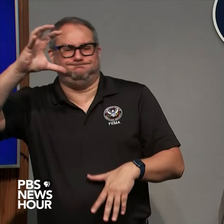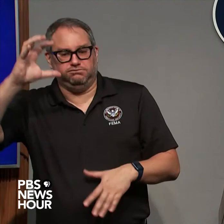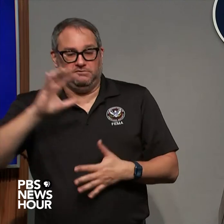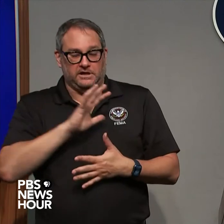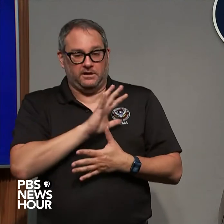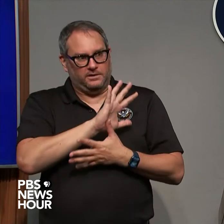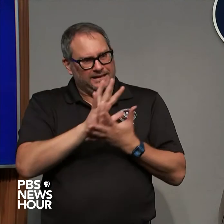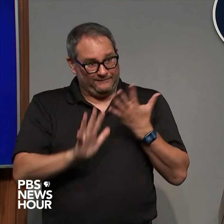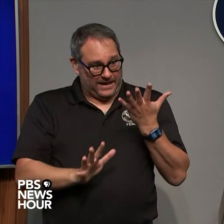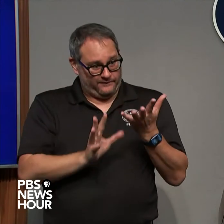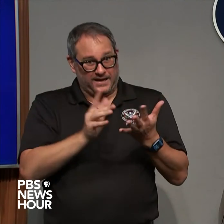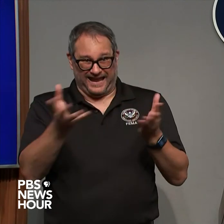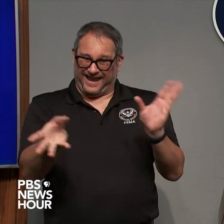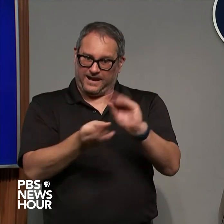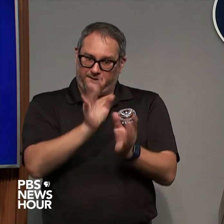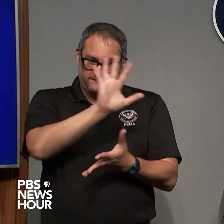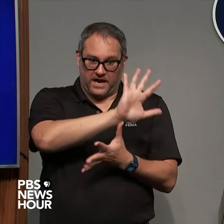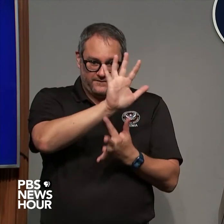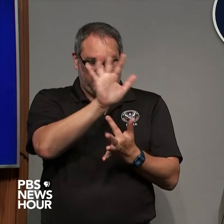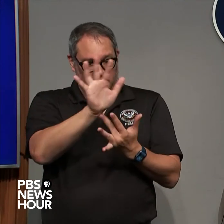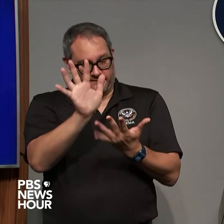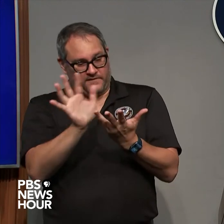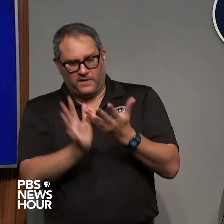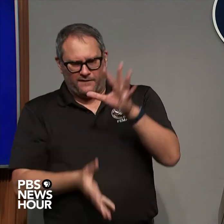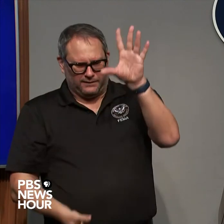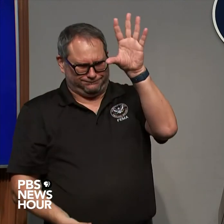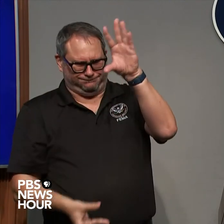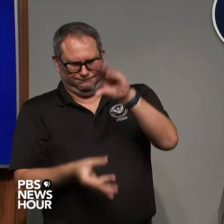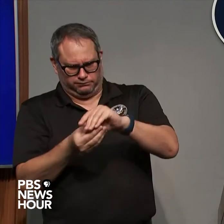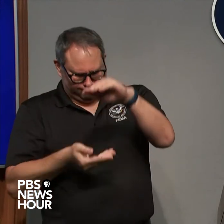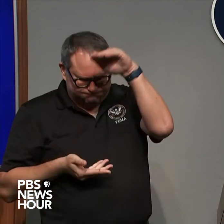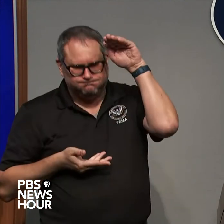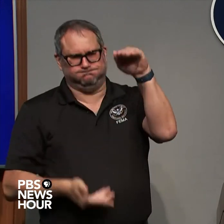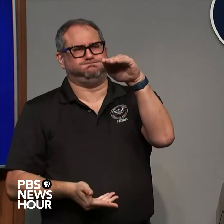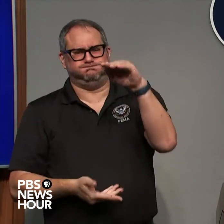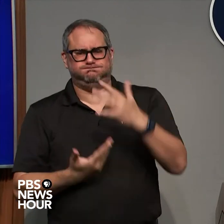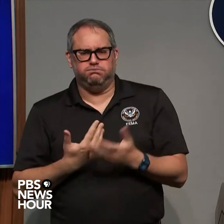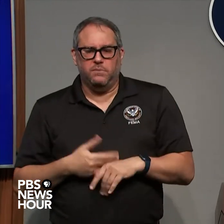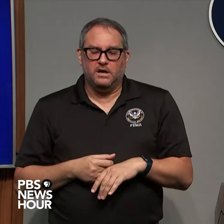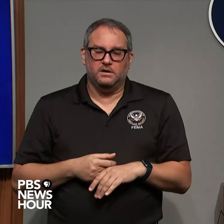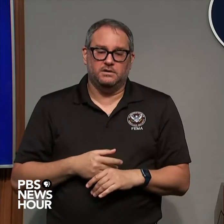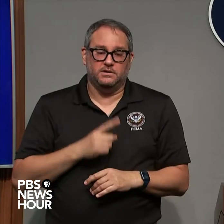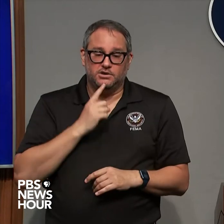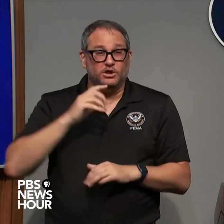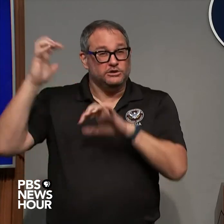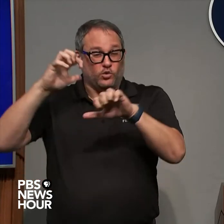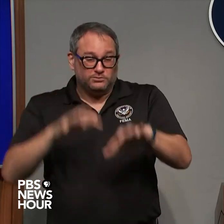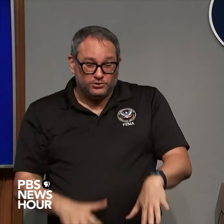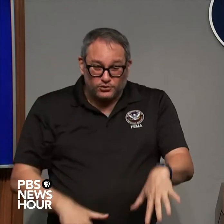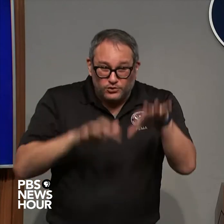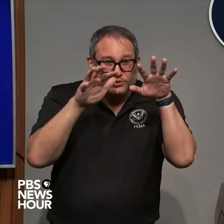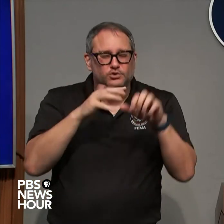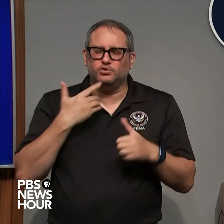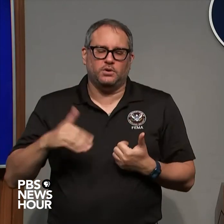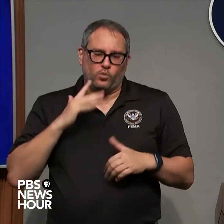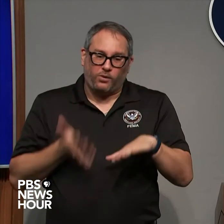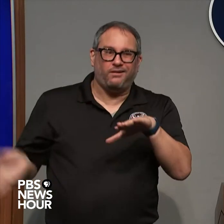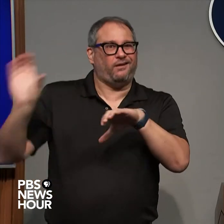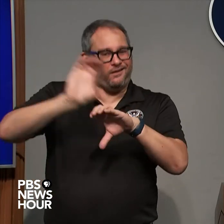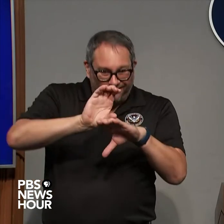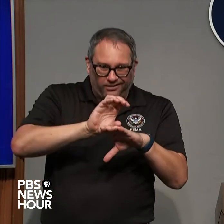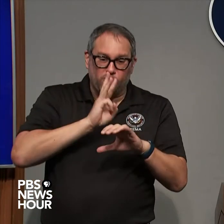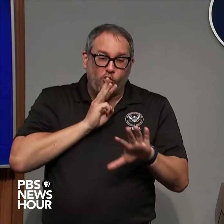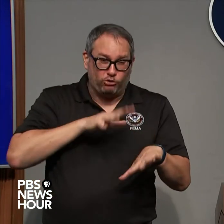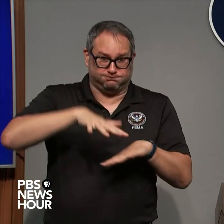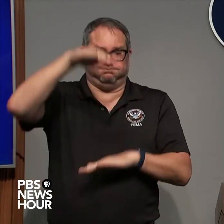Graham say it's gonna flood it's the storm surge is gonna back up the rainfall and it's gonna create incredibly life-threatening